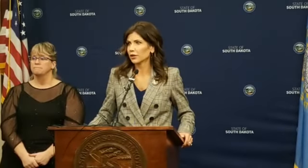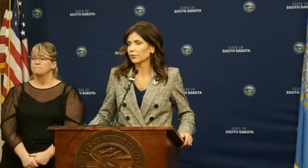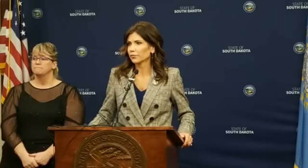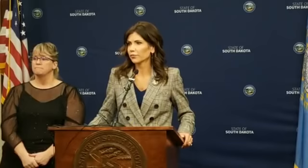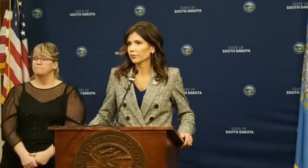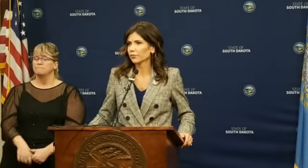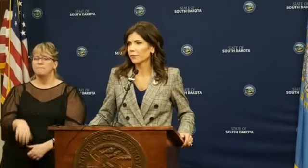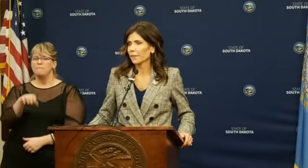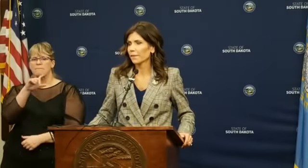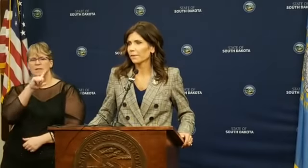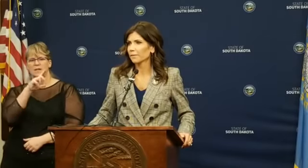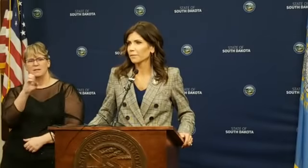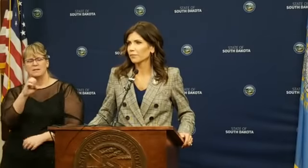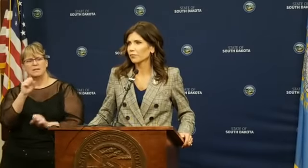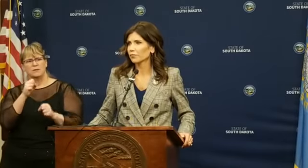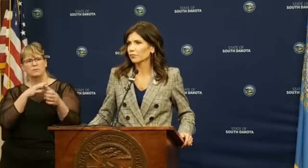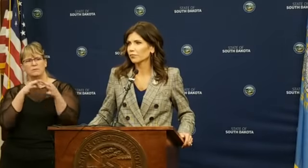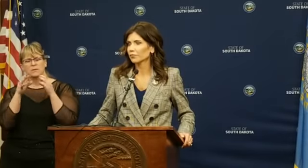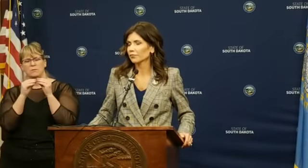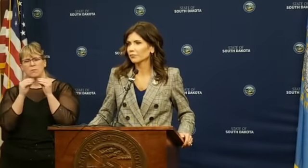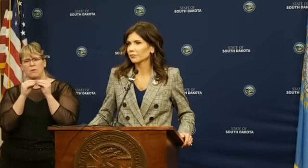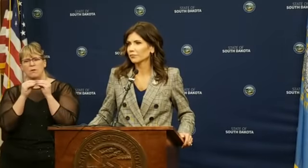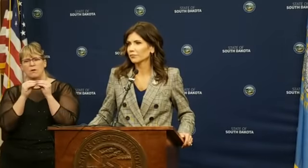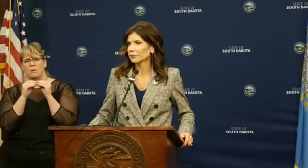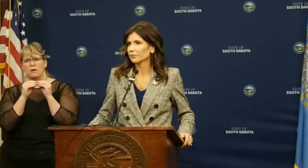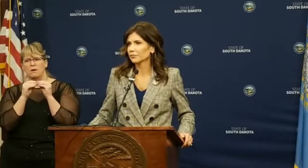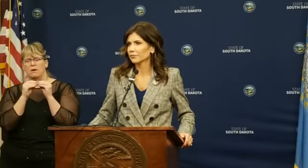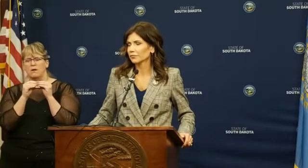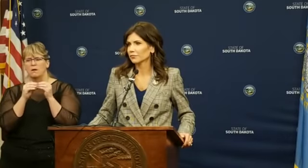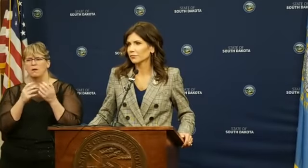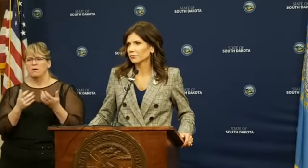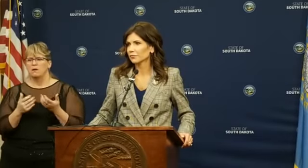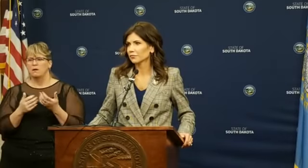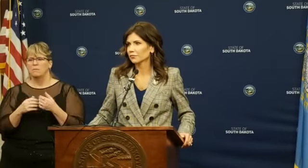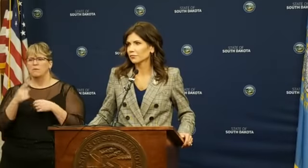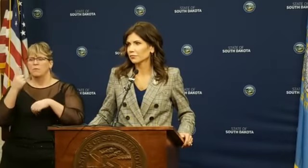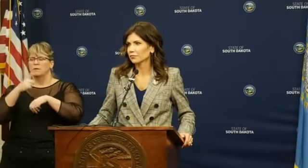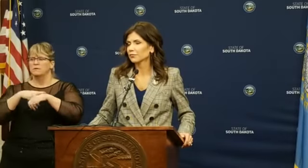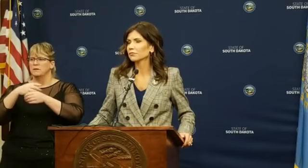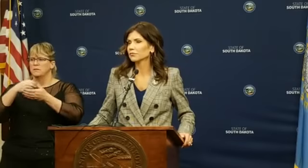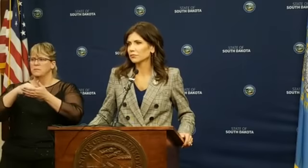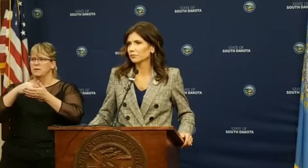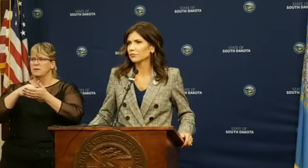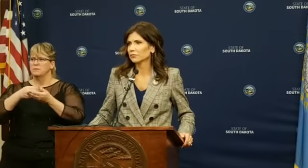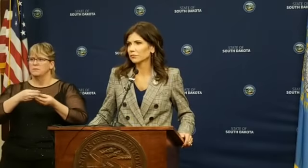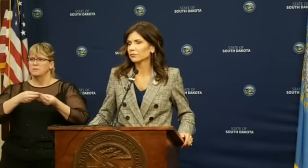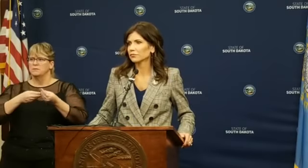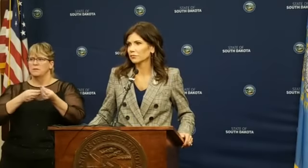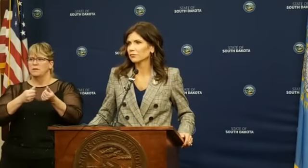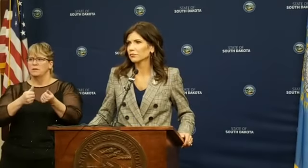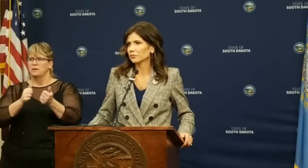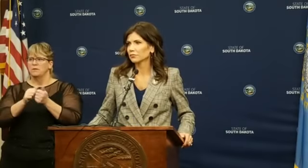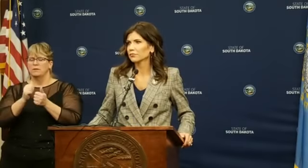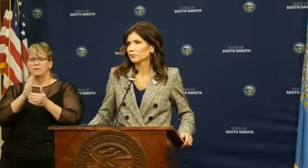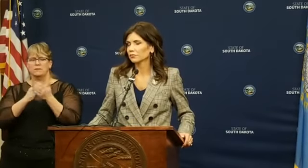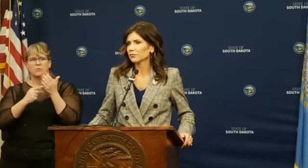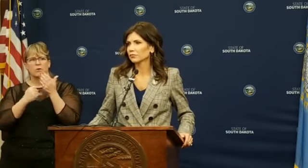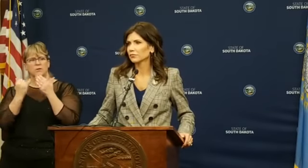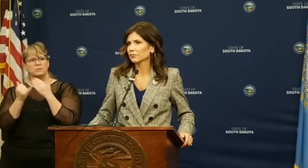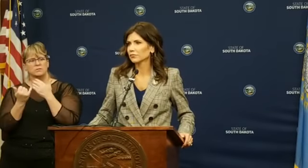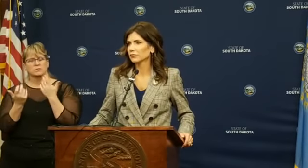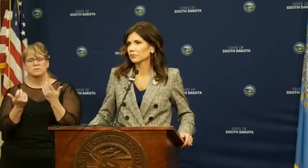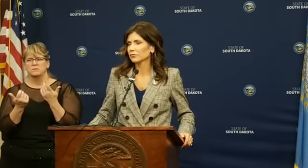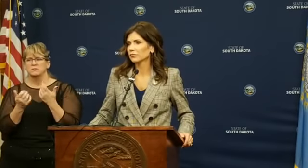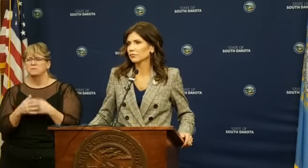Go ahead, Lee. I was wondering if could talk a little bit more about sort of a lot of the one-time money that's being spent on some of these projects, you know.